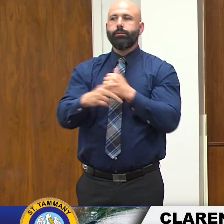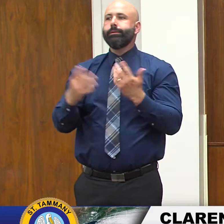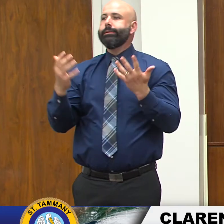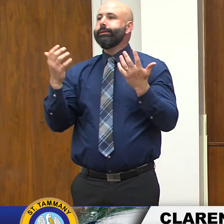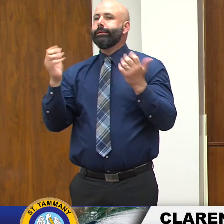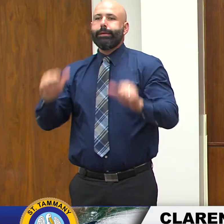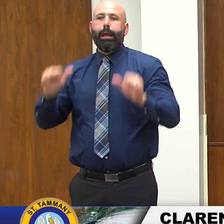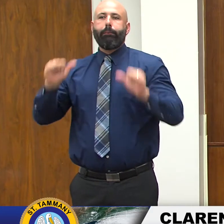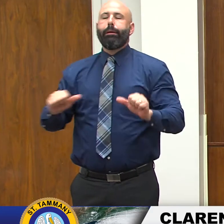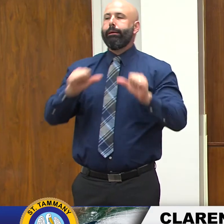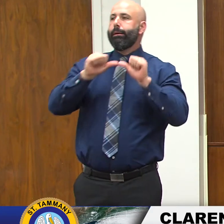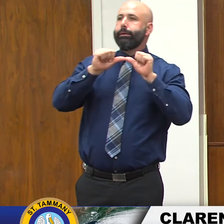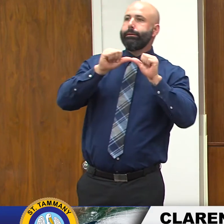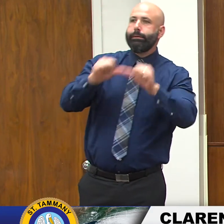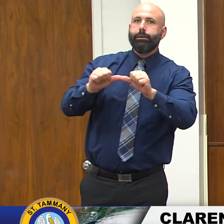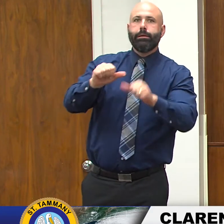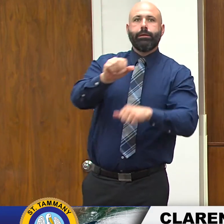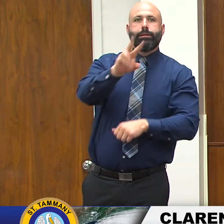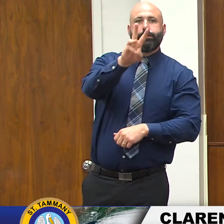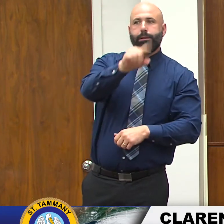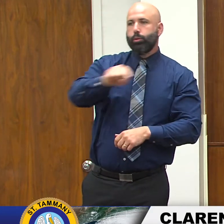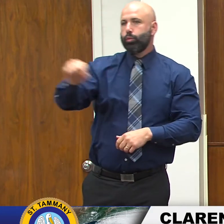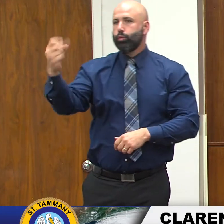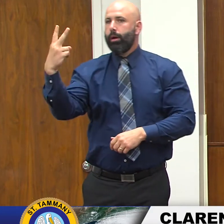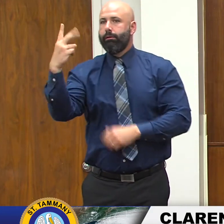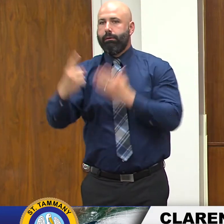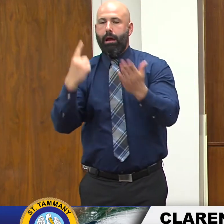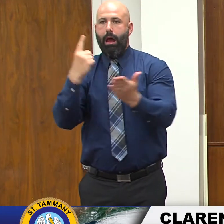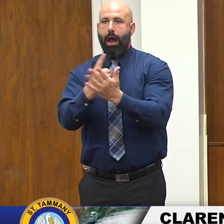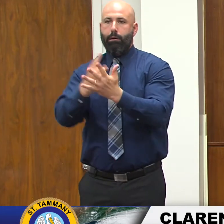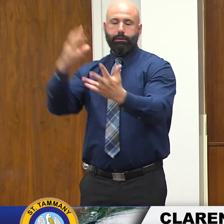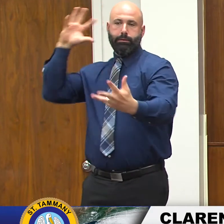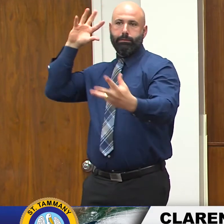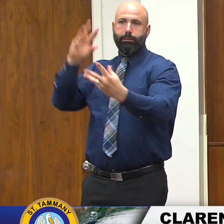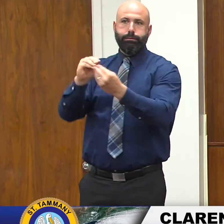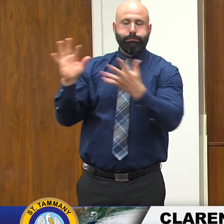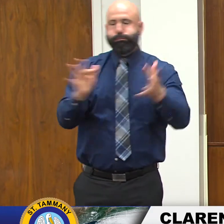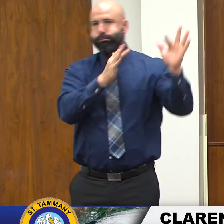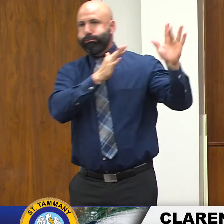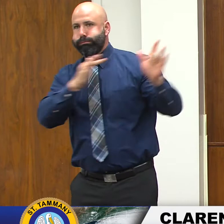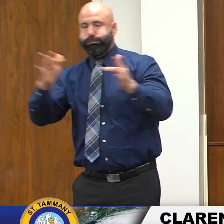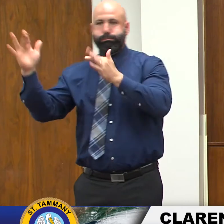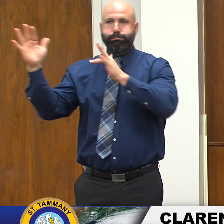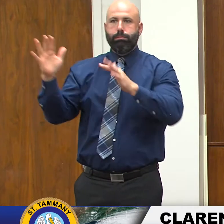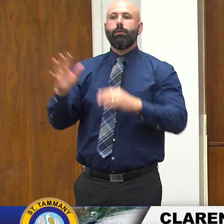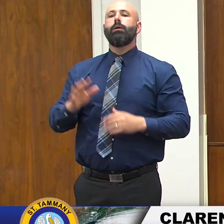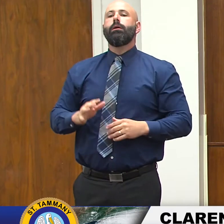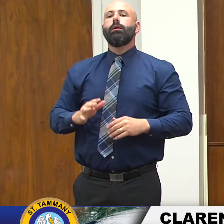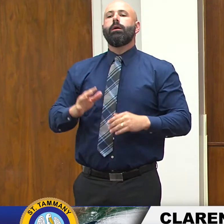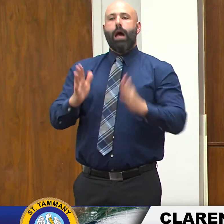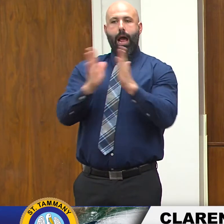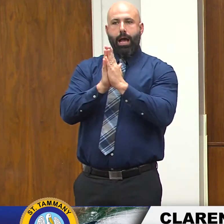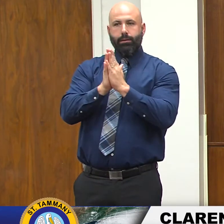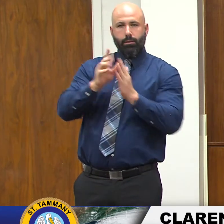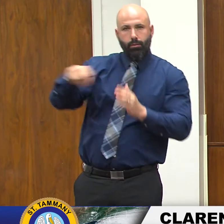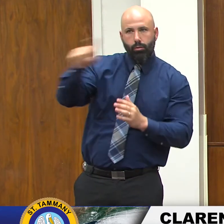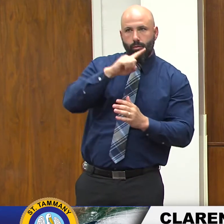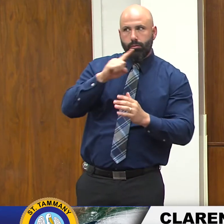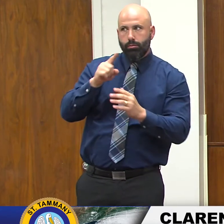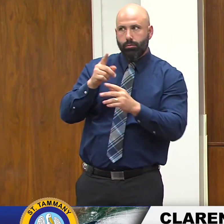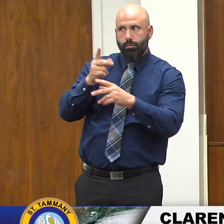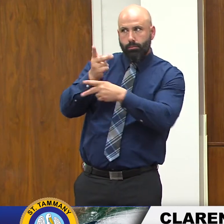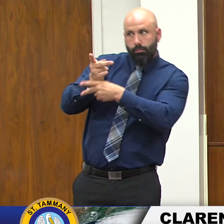6 to 12 hours okay so that's what we're looking at we're asking all of our citizens to stay vigilant to stay on top of that